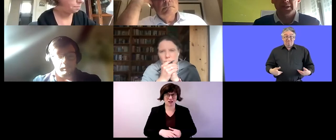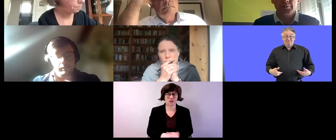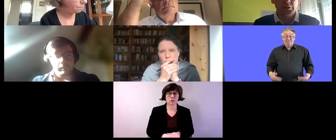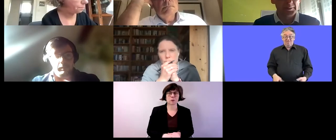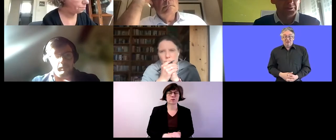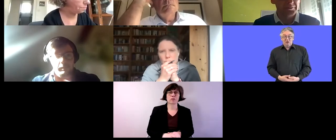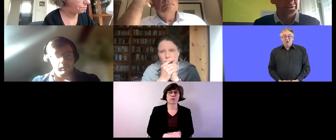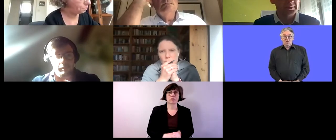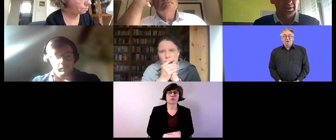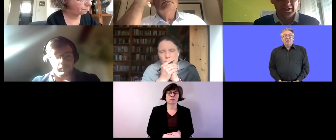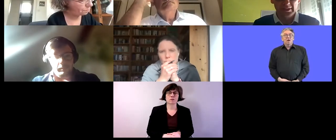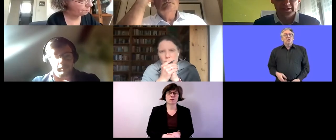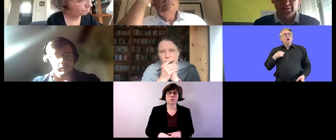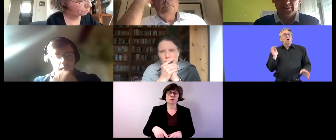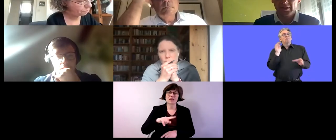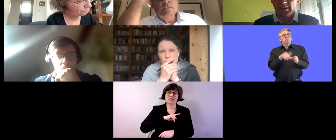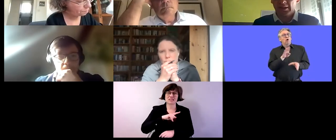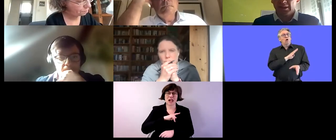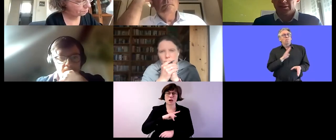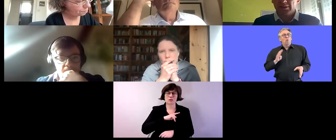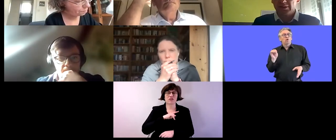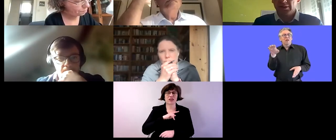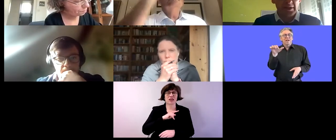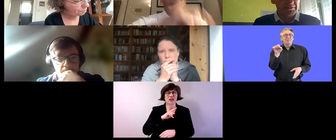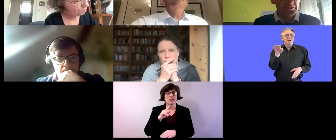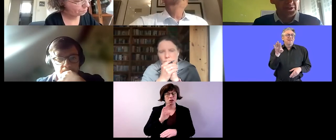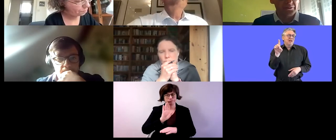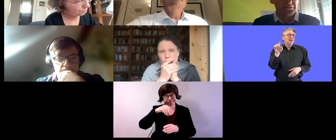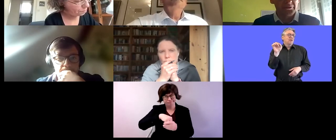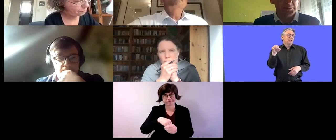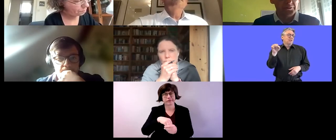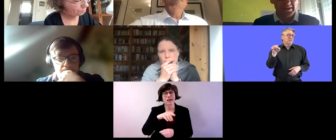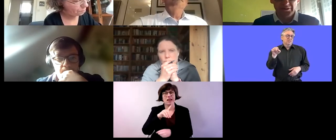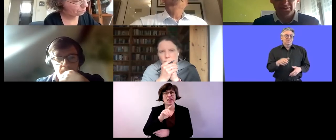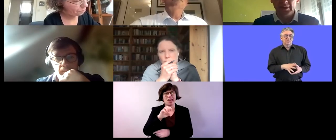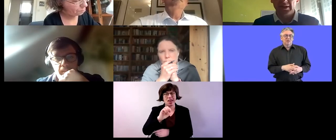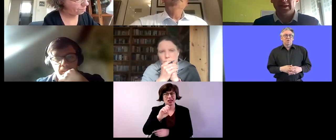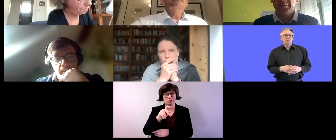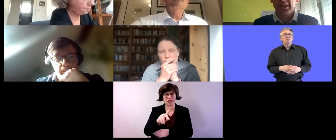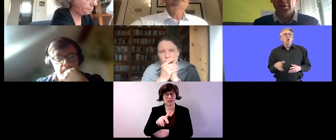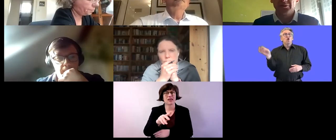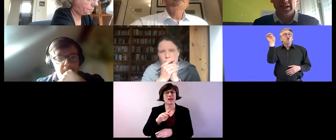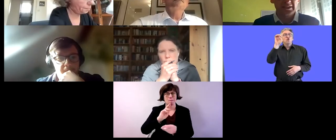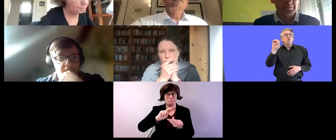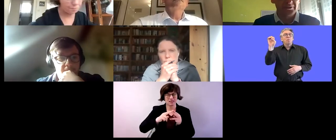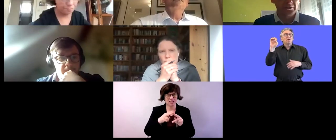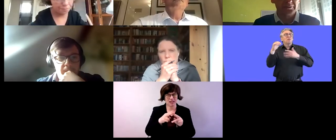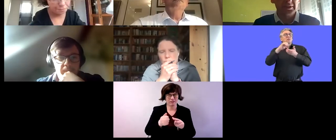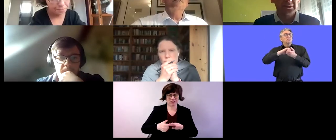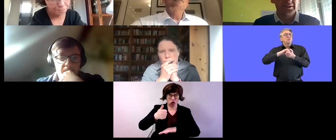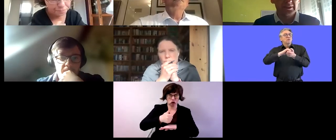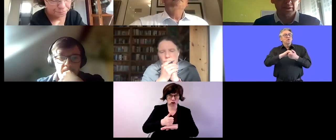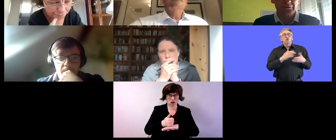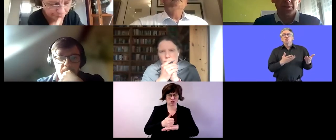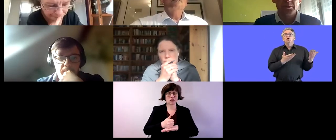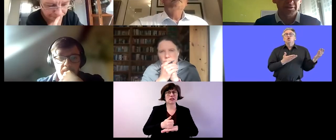i'm a board member of espd the the umbrella federation of service providers um i'm also the acting president of